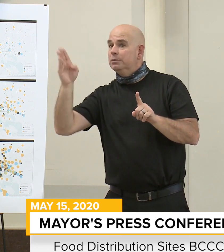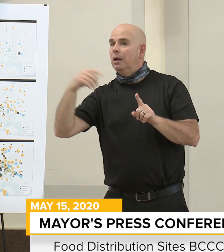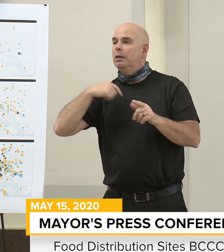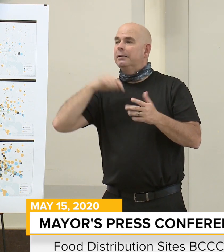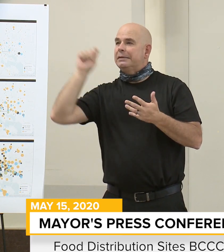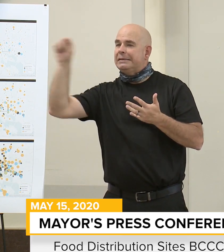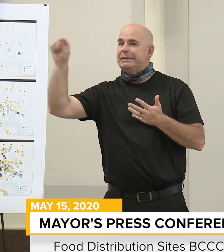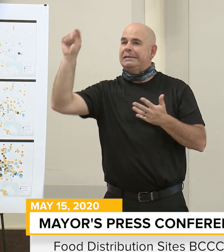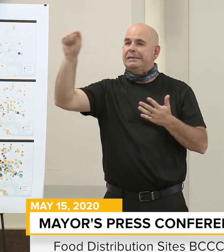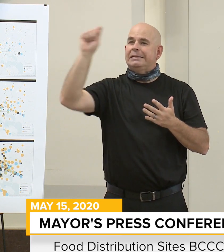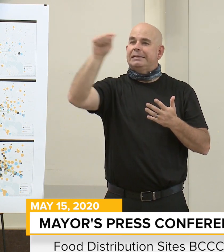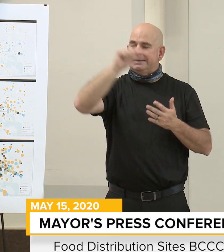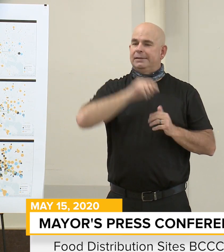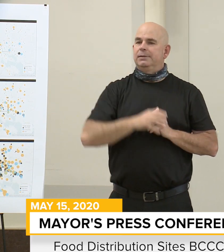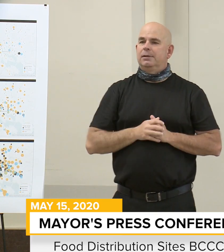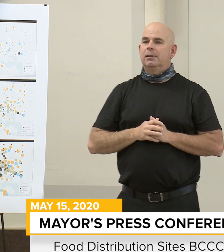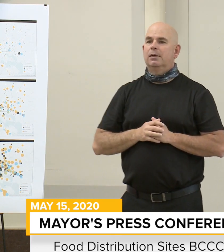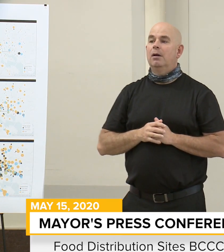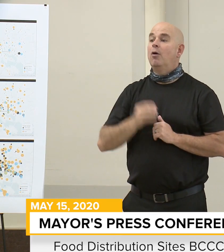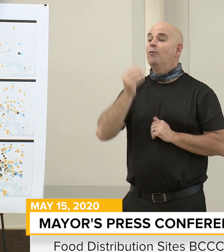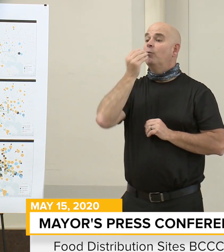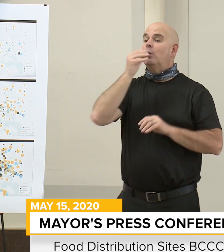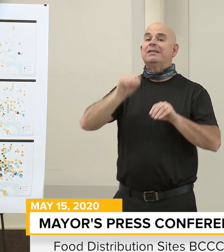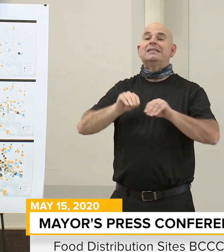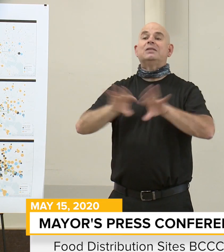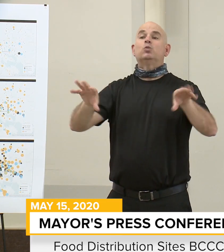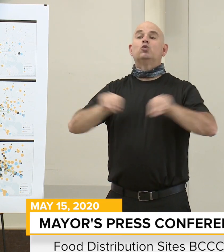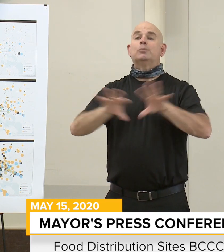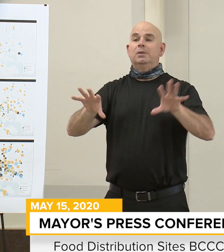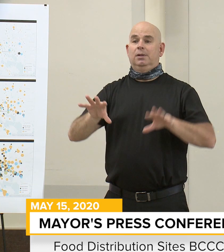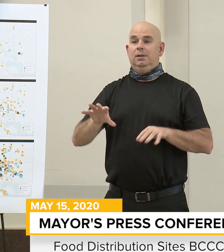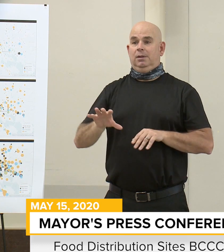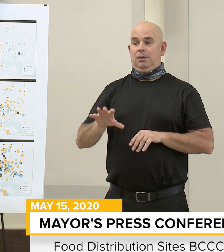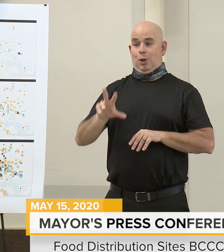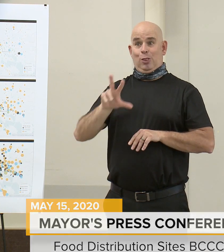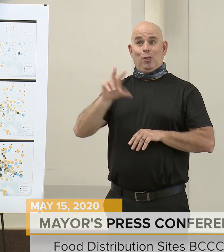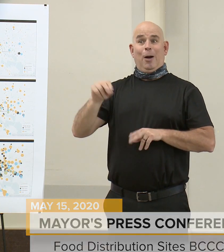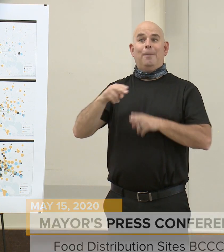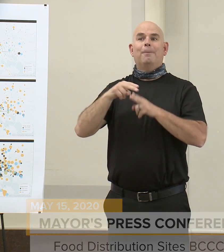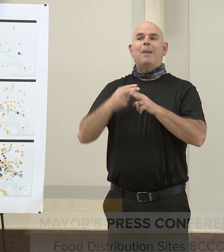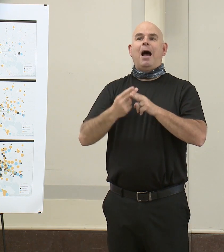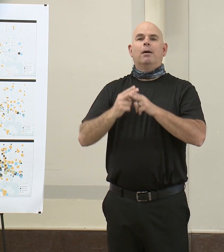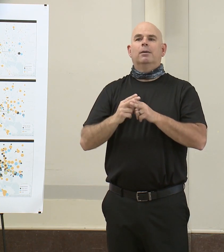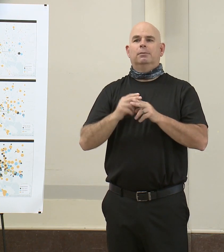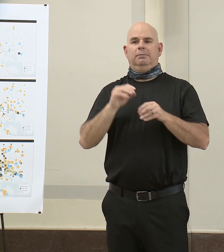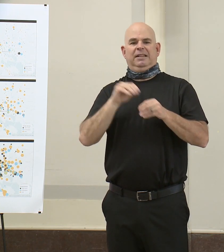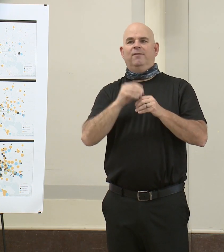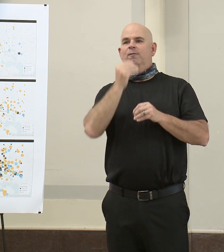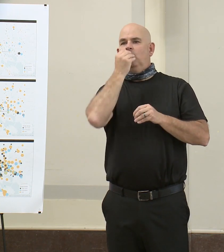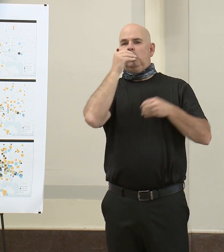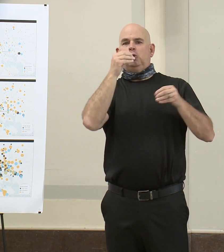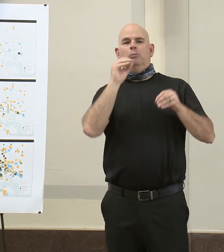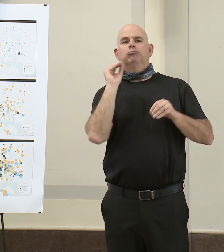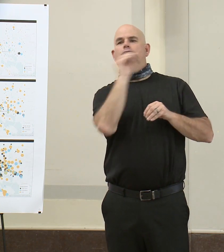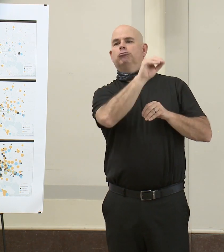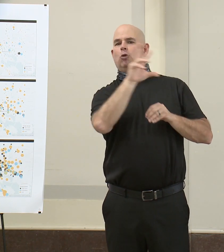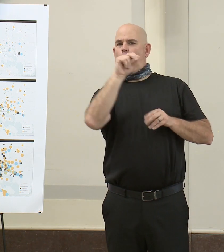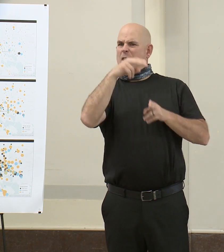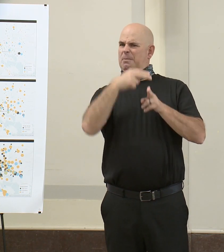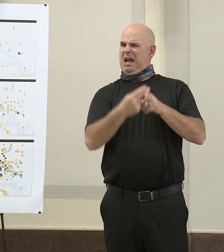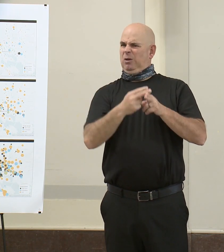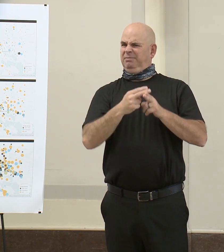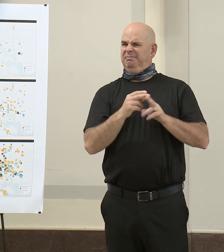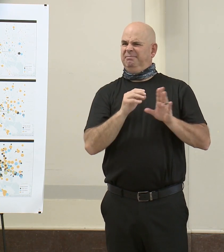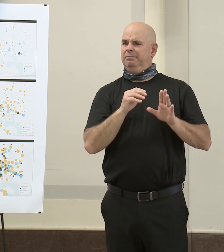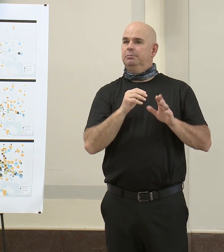terms of food distribution, our 30 pounds of shelf-stable grocery boxes are by far the most